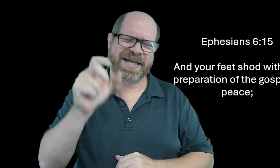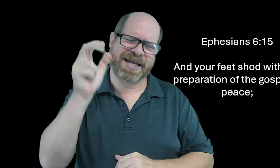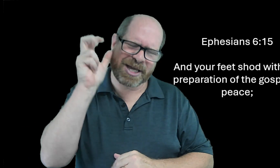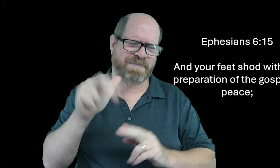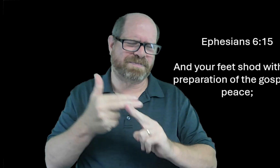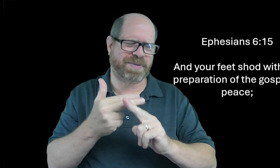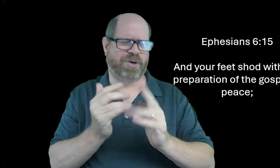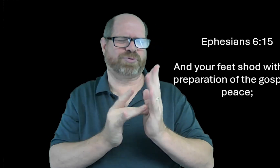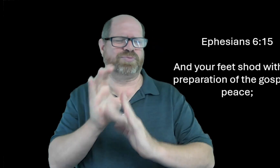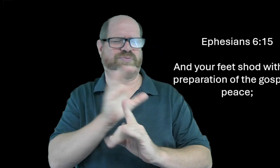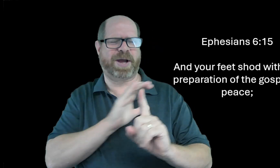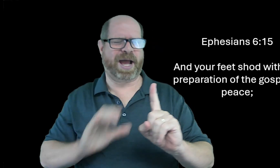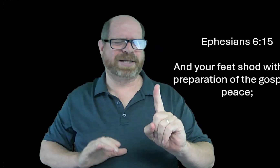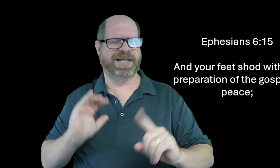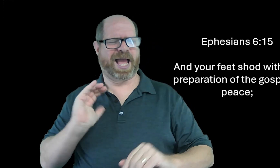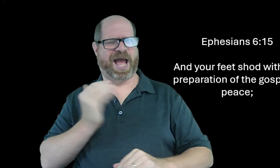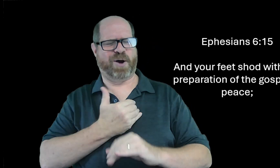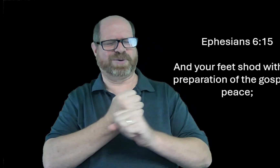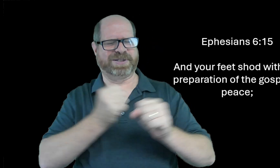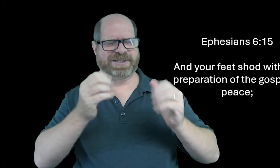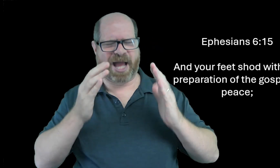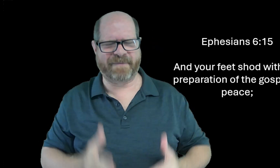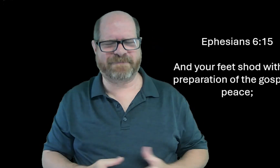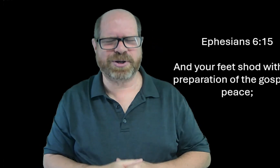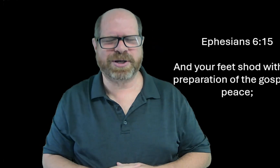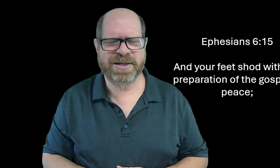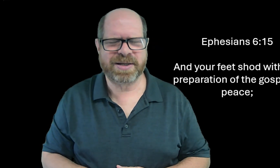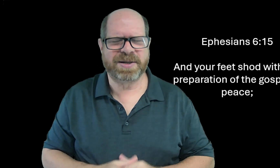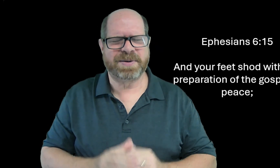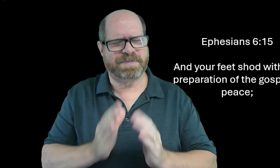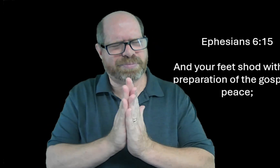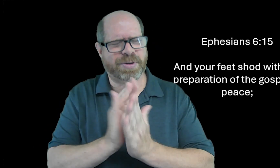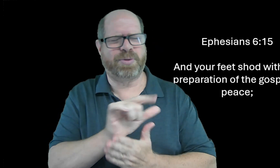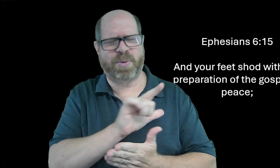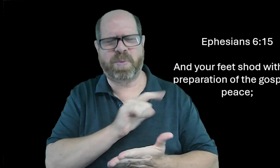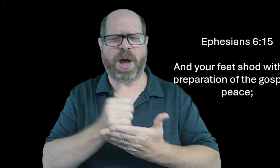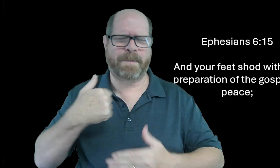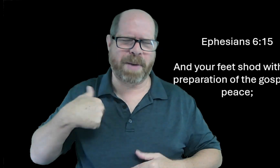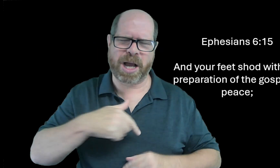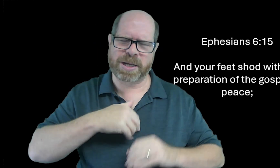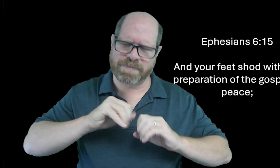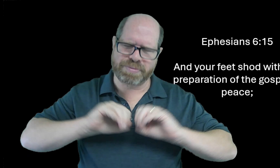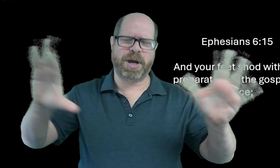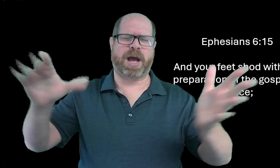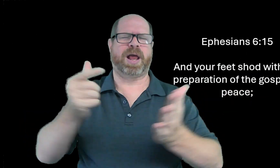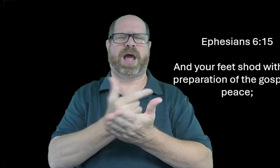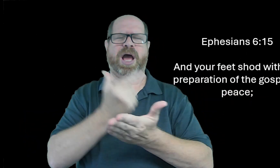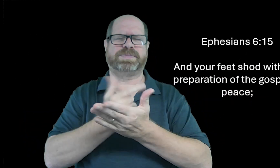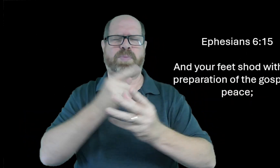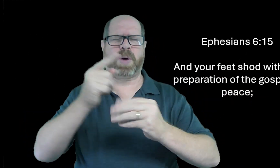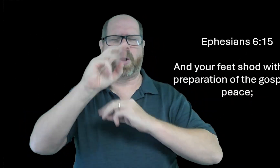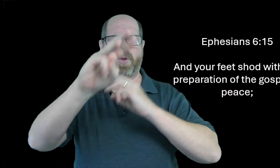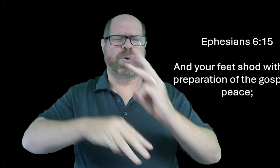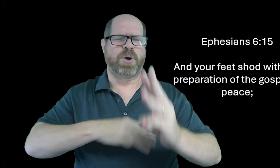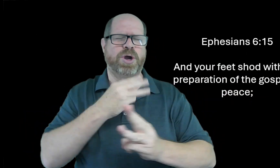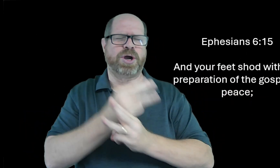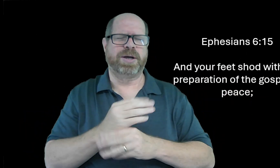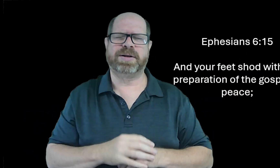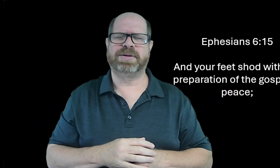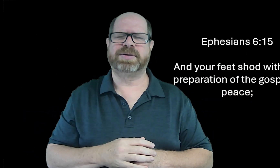and people need to hear about him because he's our savior so i pray that you would help us to spread the gospel around the world